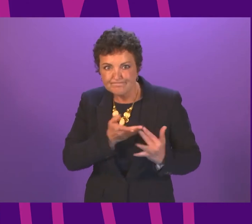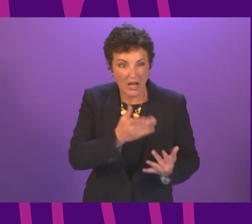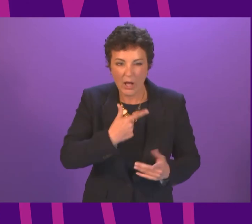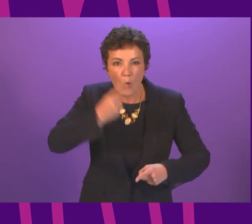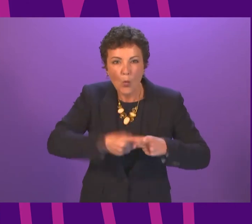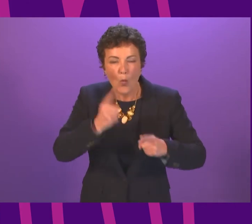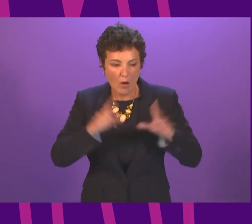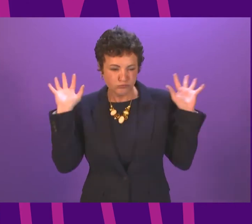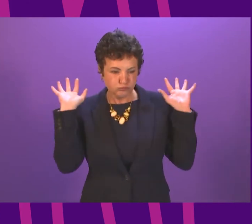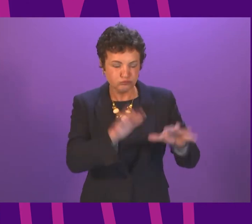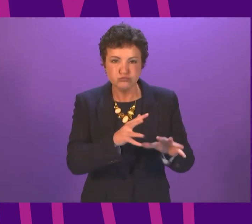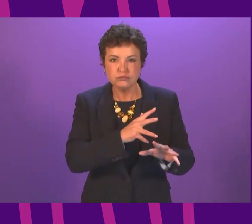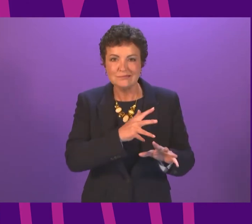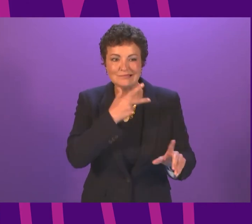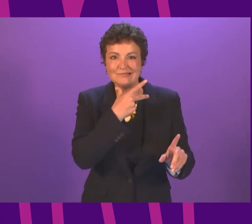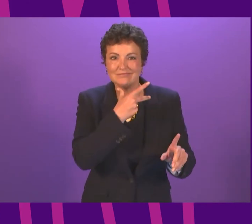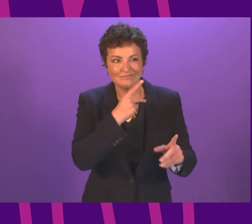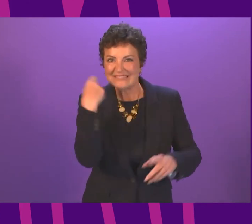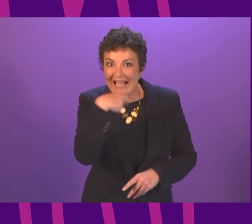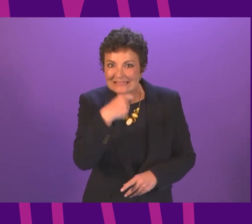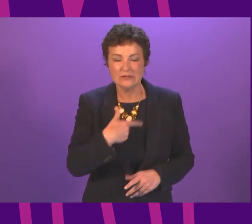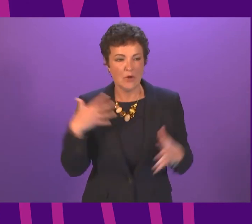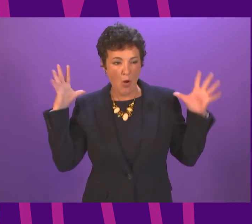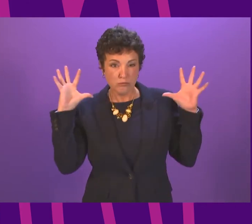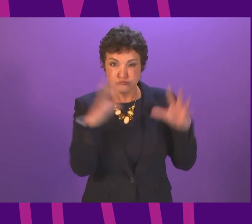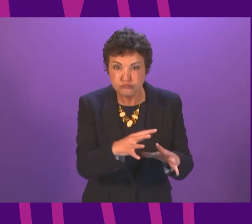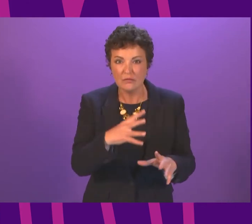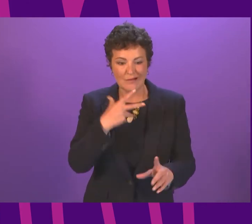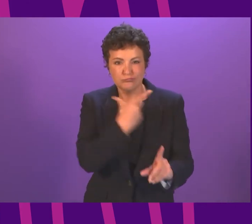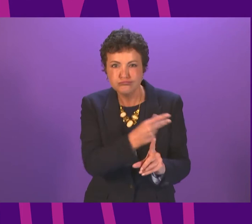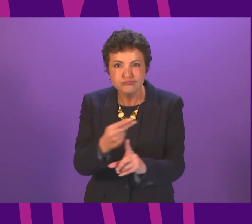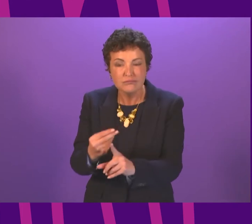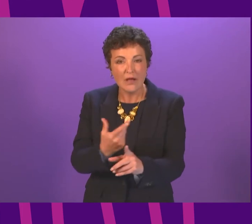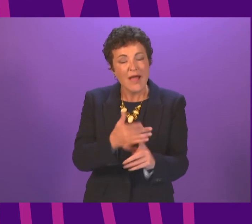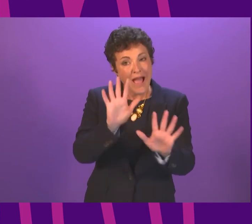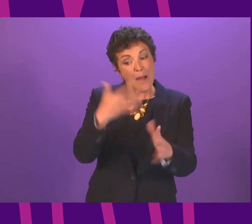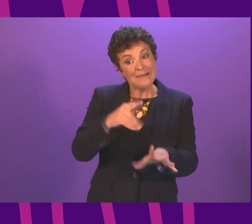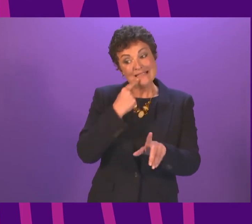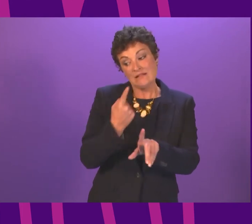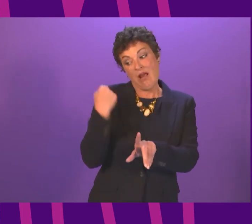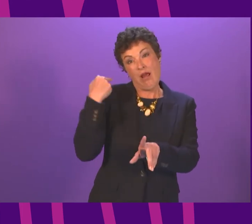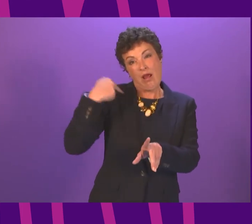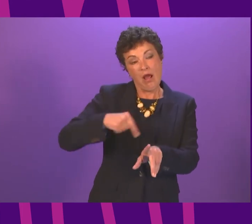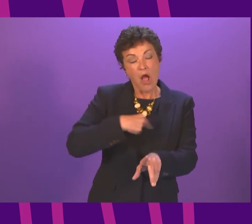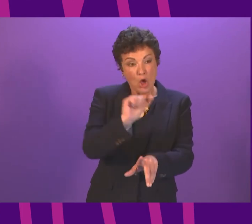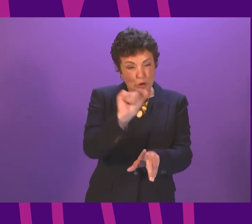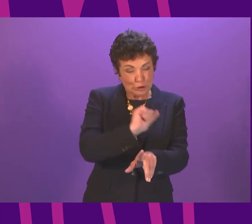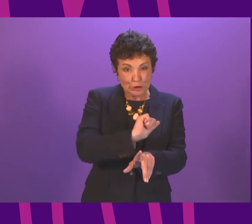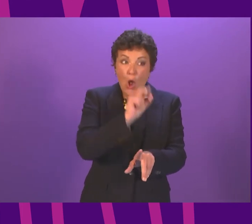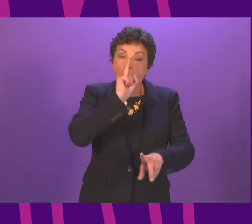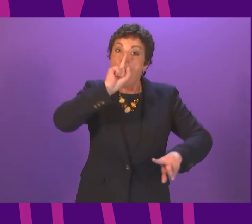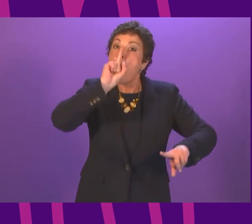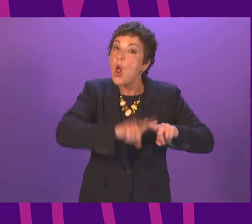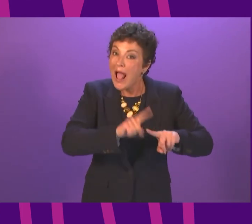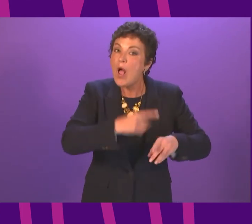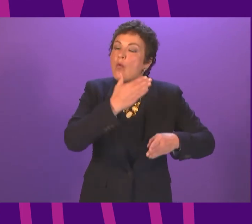testing, accelerated vaccination. As I said earlier in the week, we see cautious signs for optimism that that is working and we